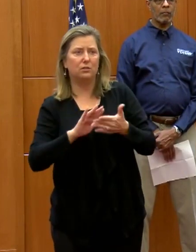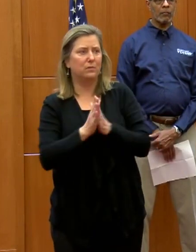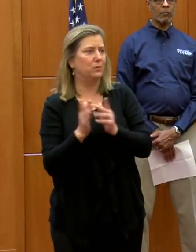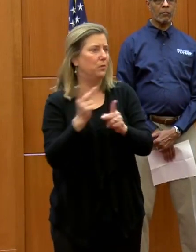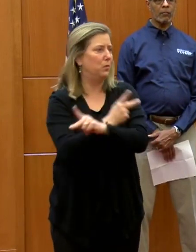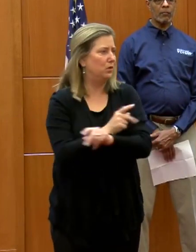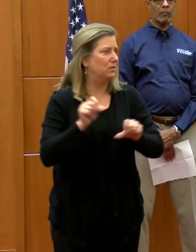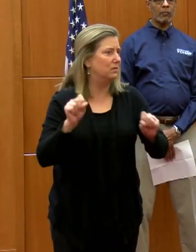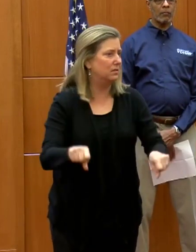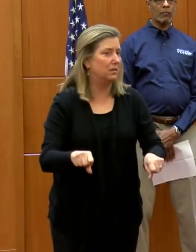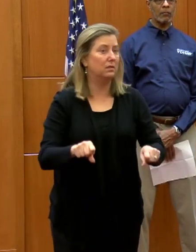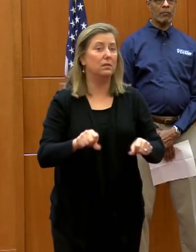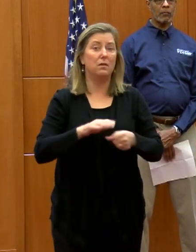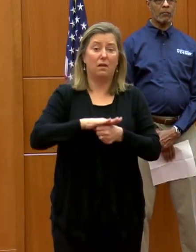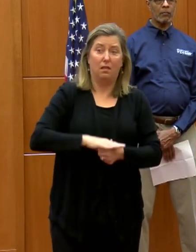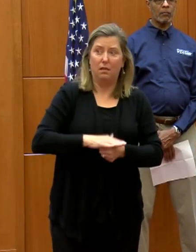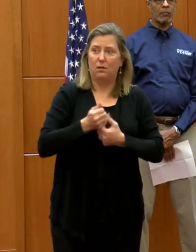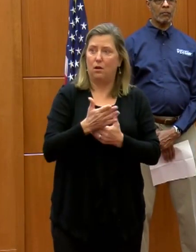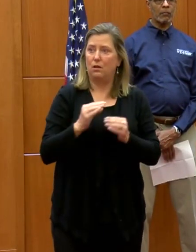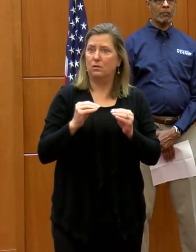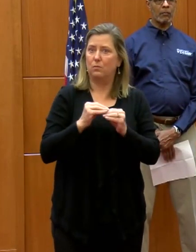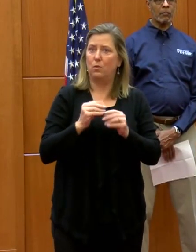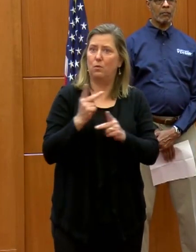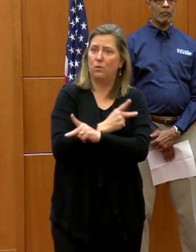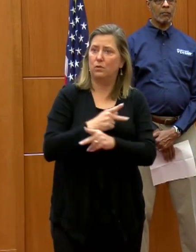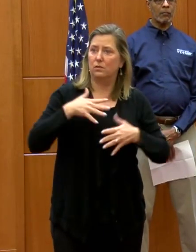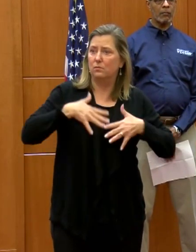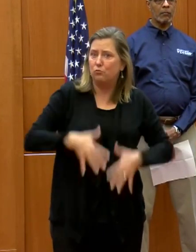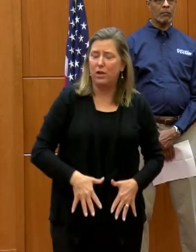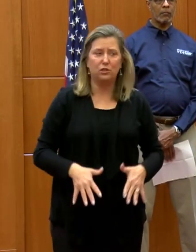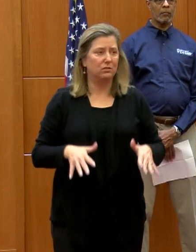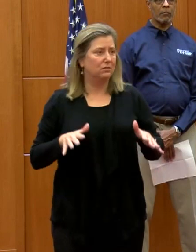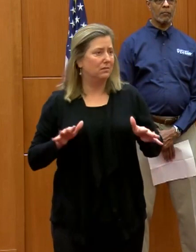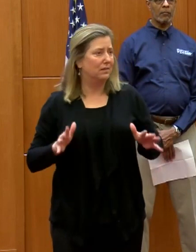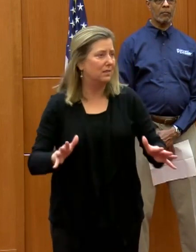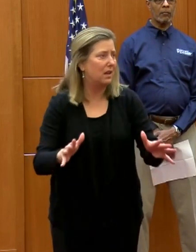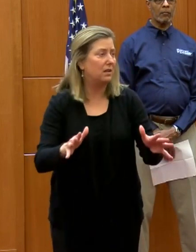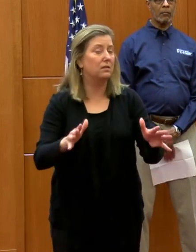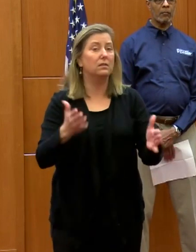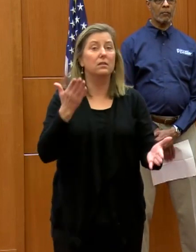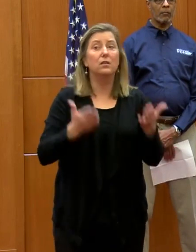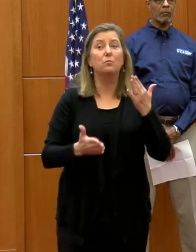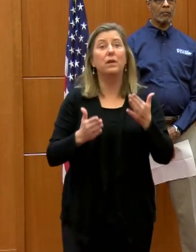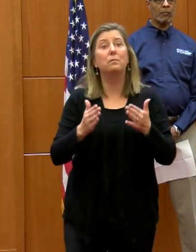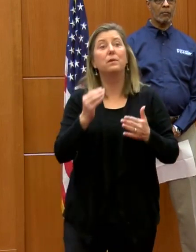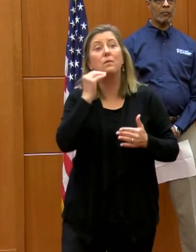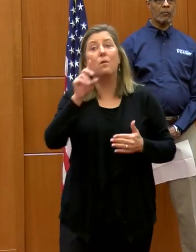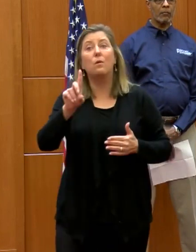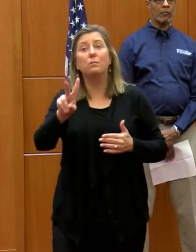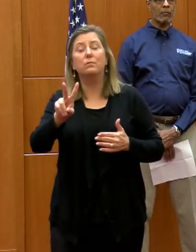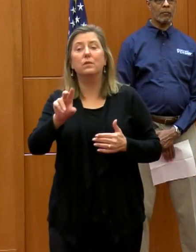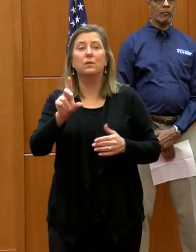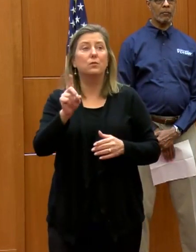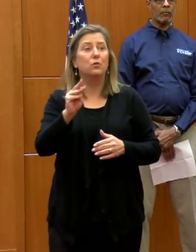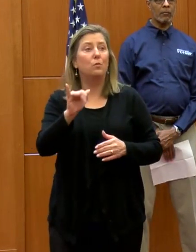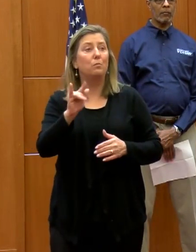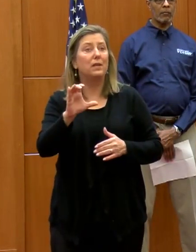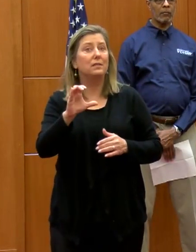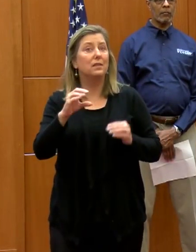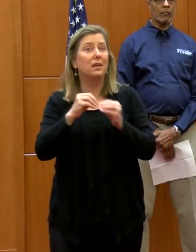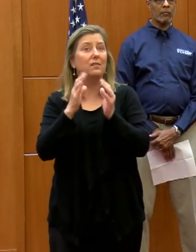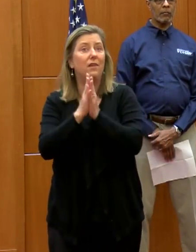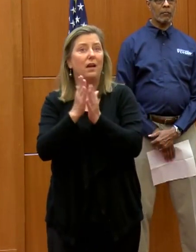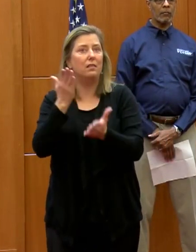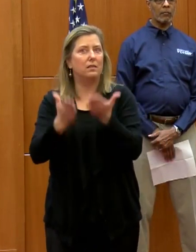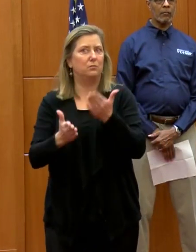increased depression and anxiety and the risk of domestic violence. People may deal with this by